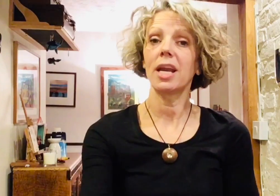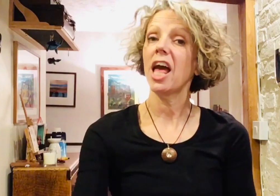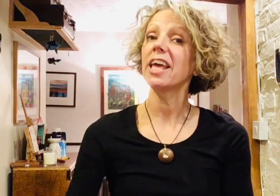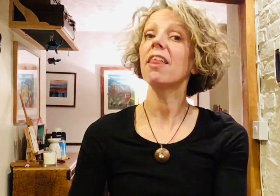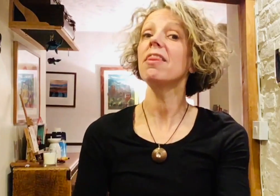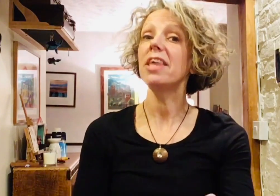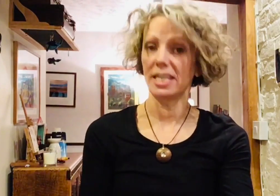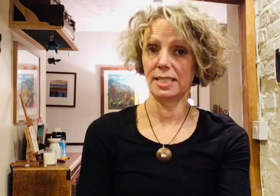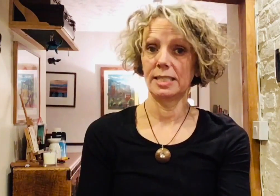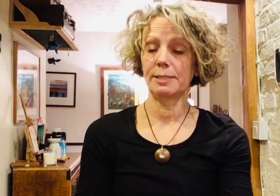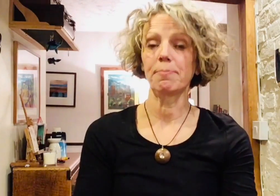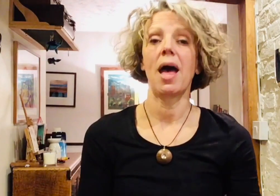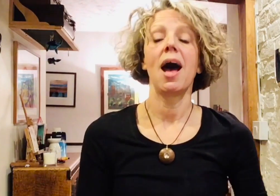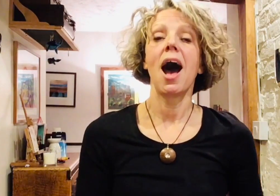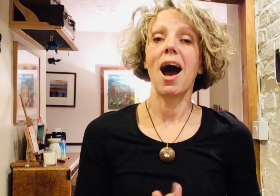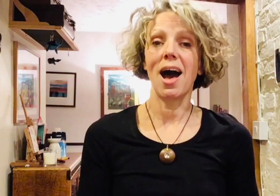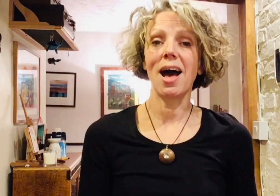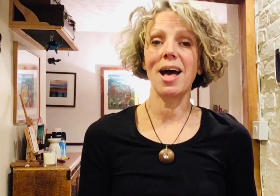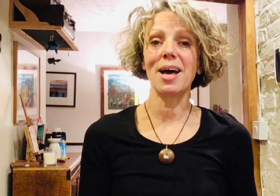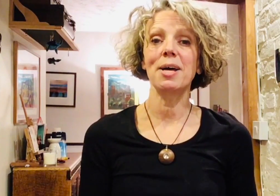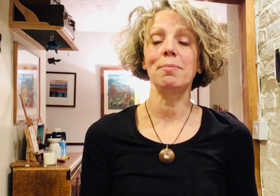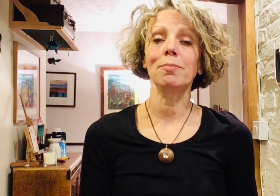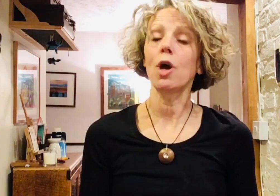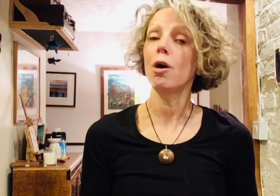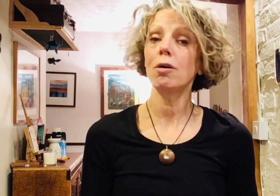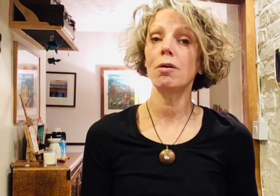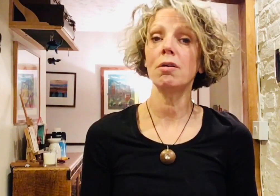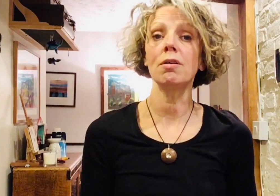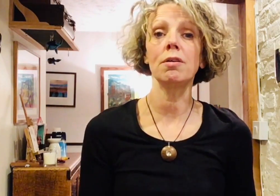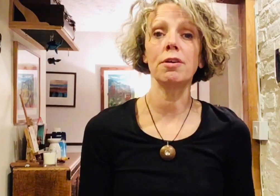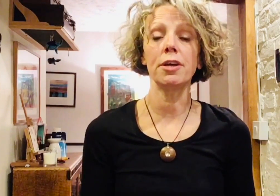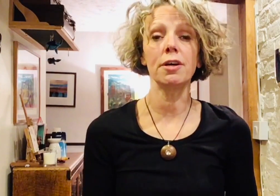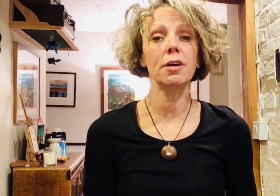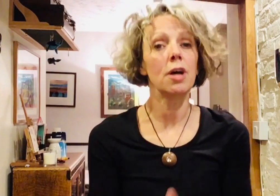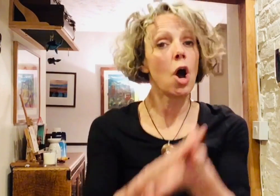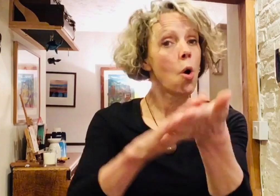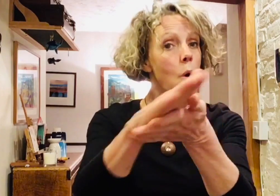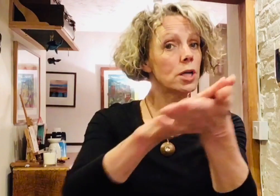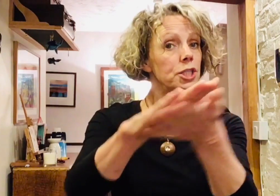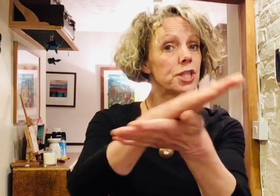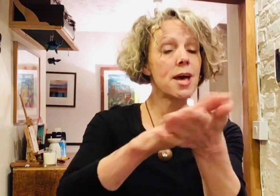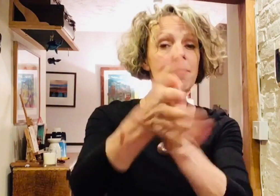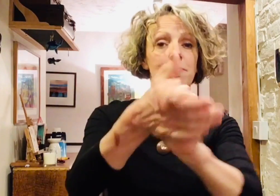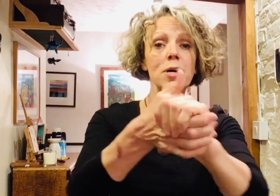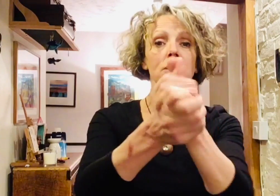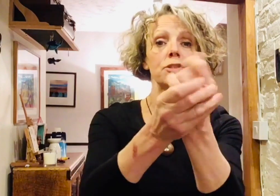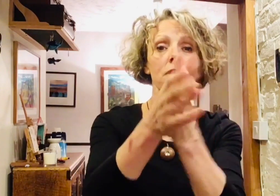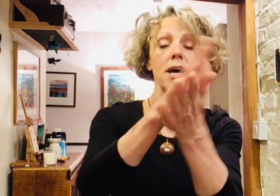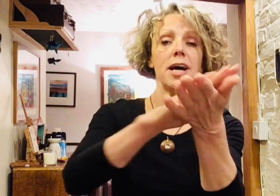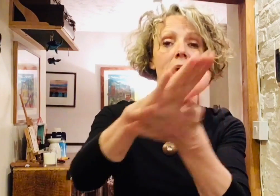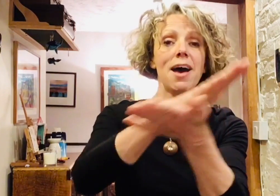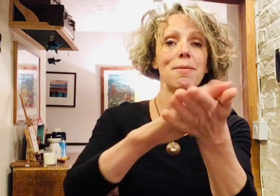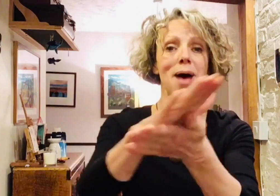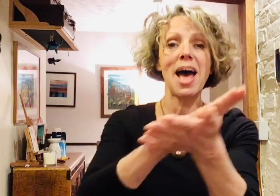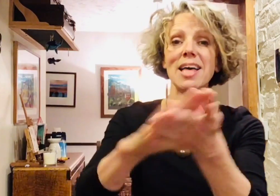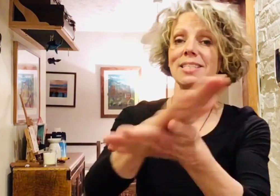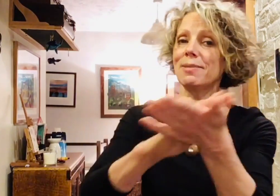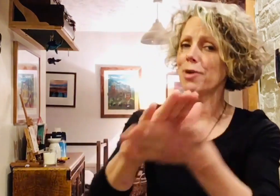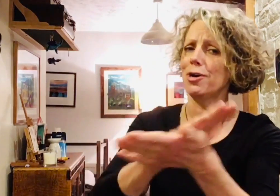like this. I'm gonna wash them bugs right out of my hands. I'm gonna